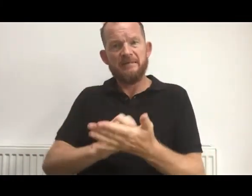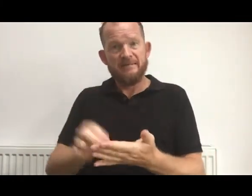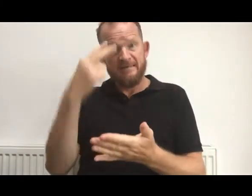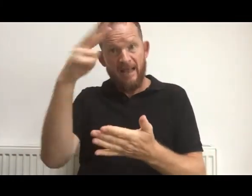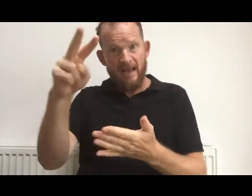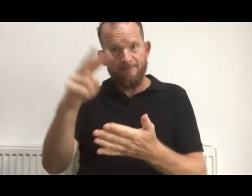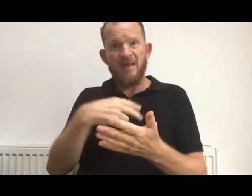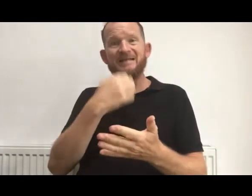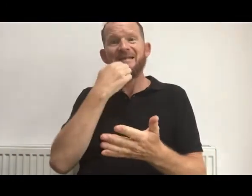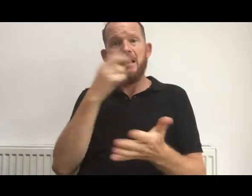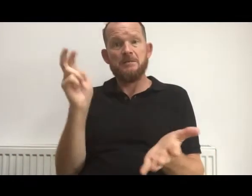Thank you. Thank you.